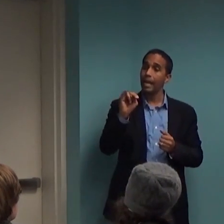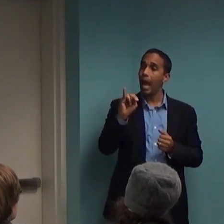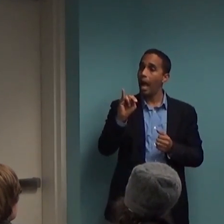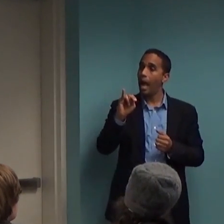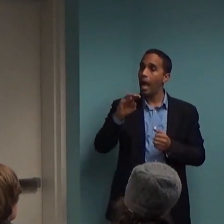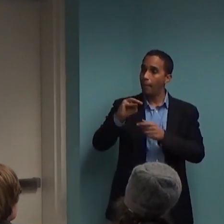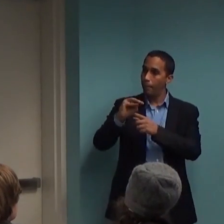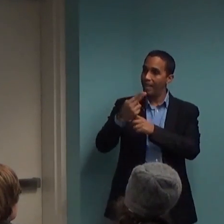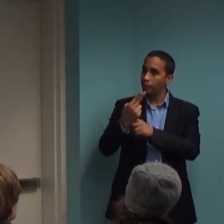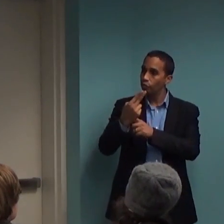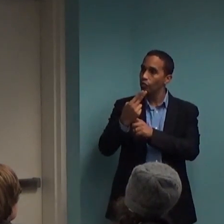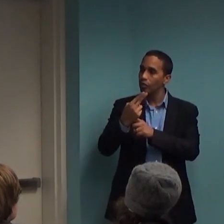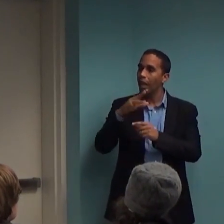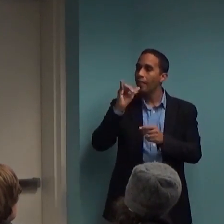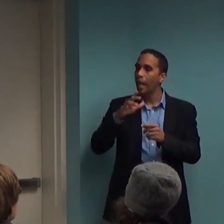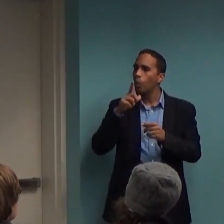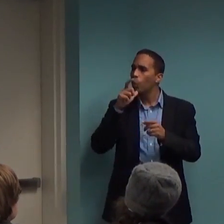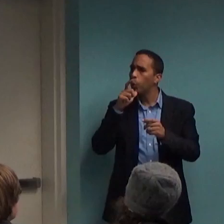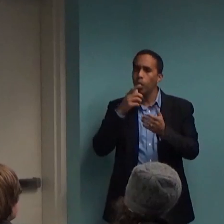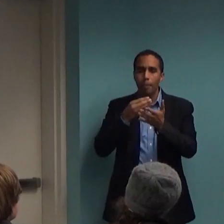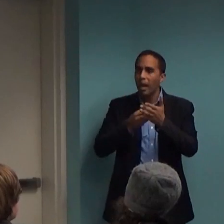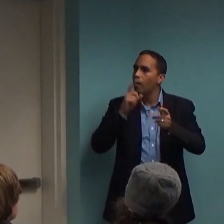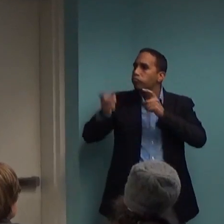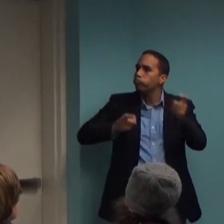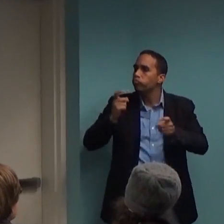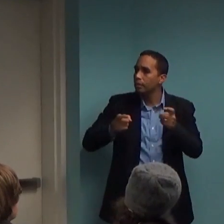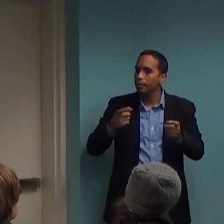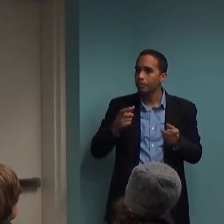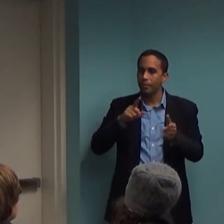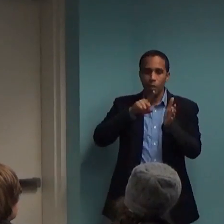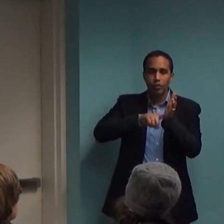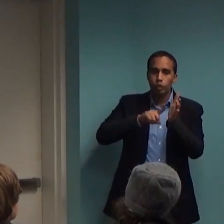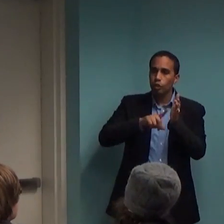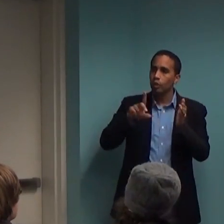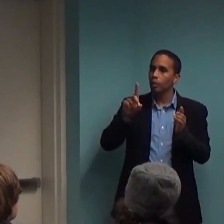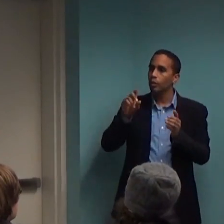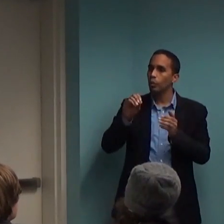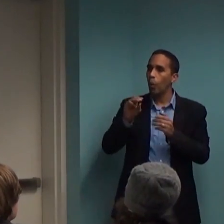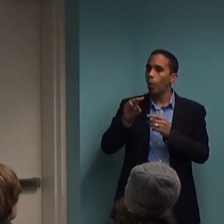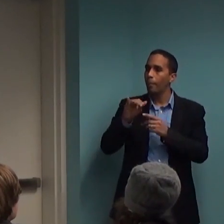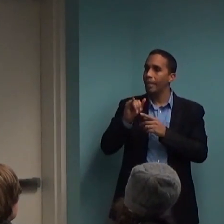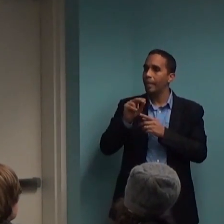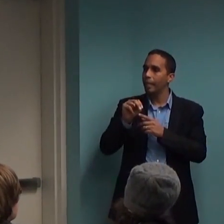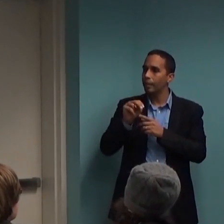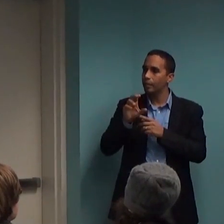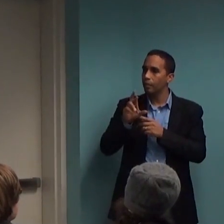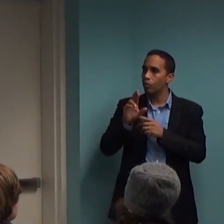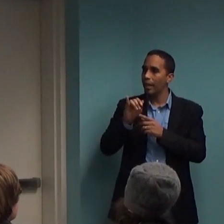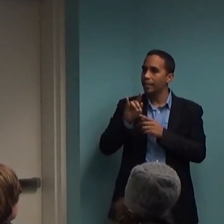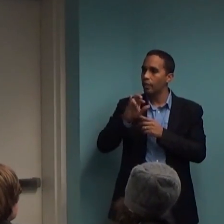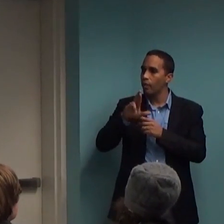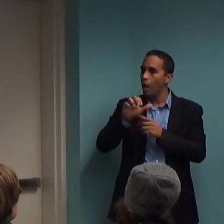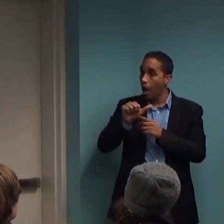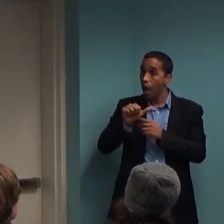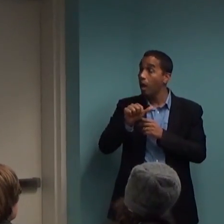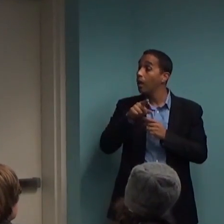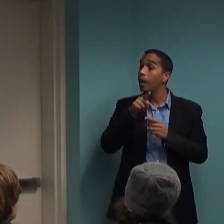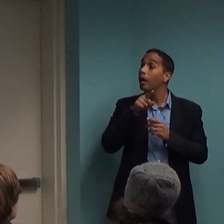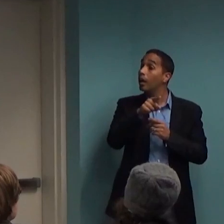agency in this country, with what they refer to as the research domain criteria, is that they say, we now define mental